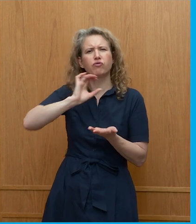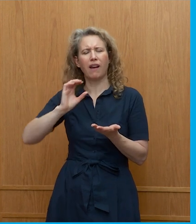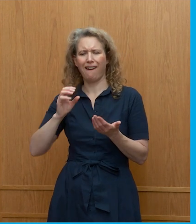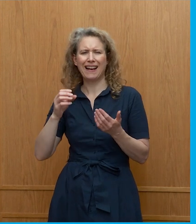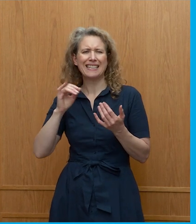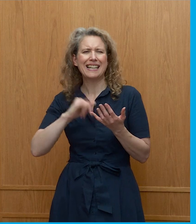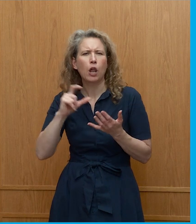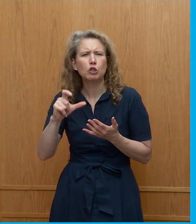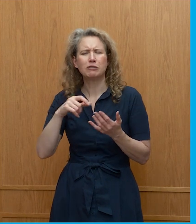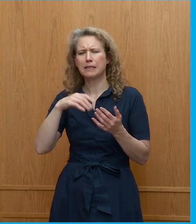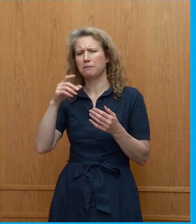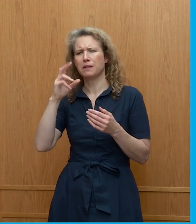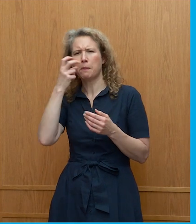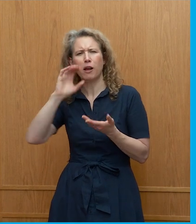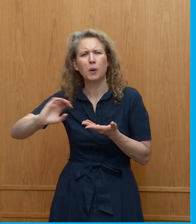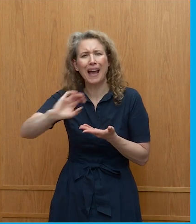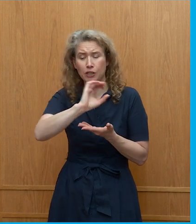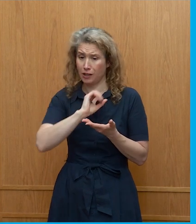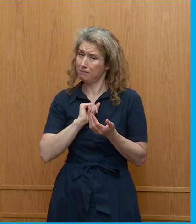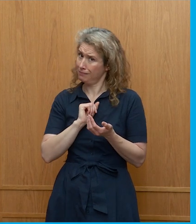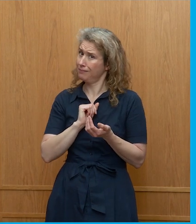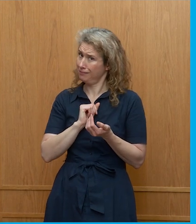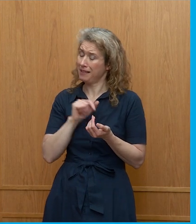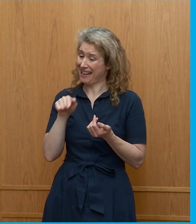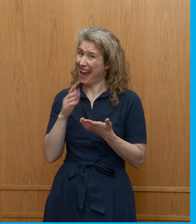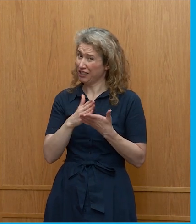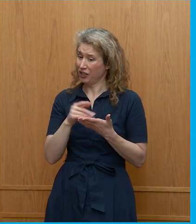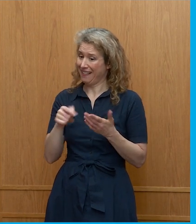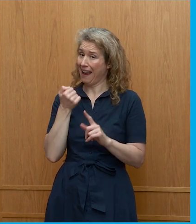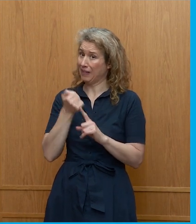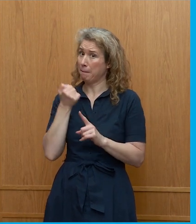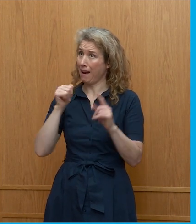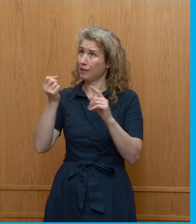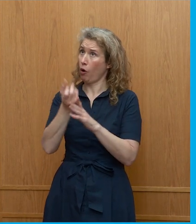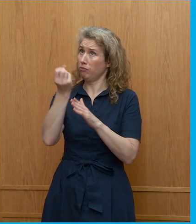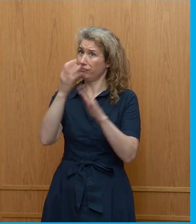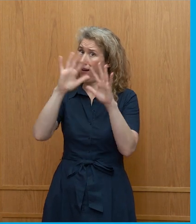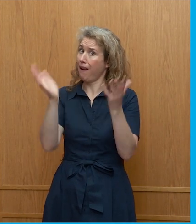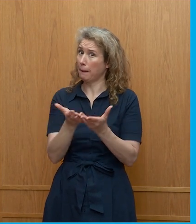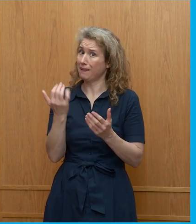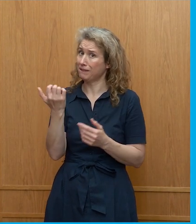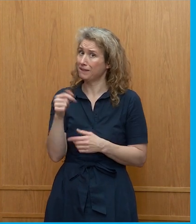sauce, and all these things, have quite a considerate climate impact.